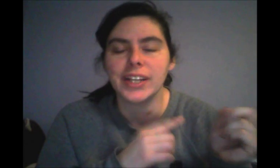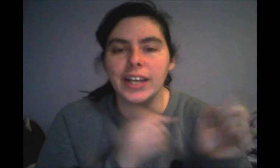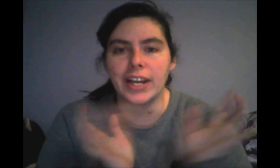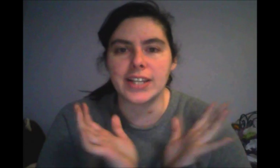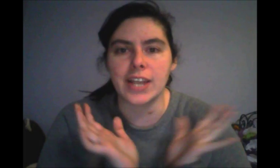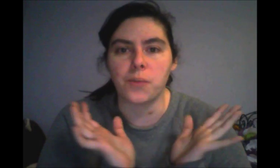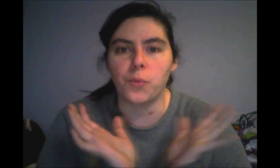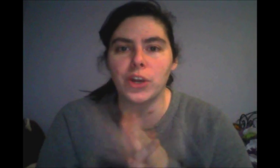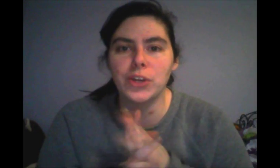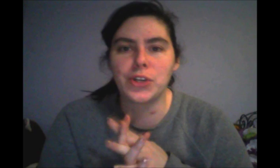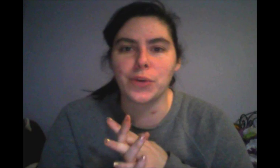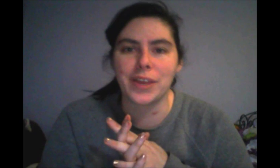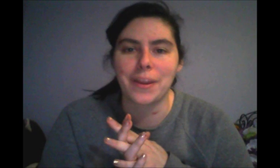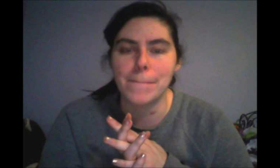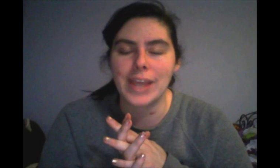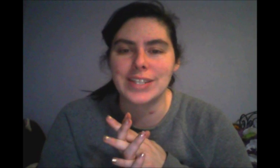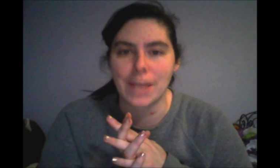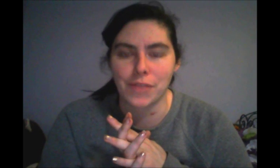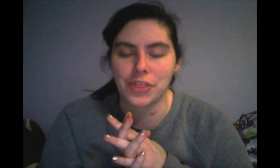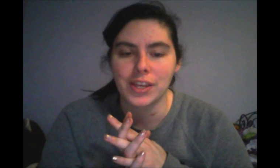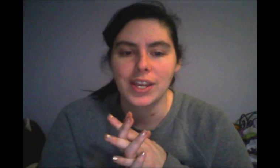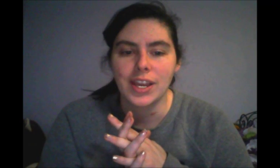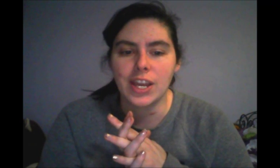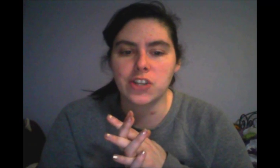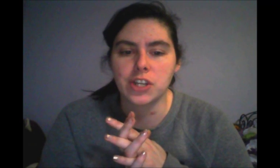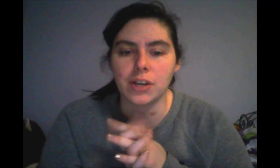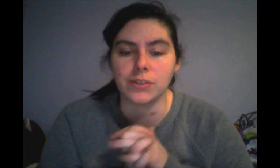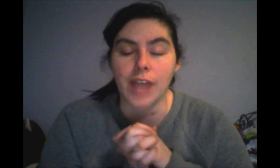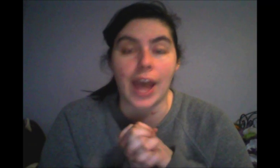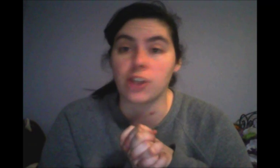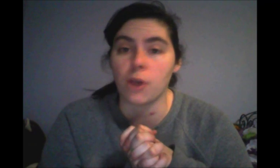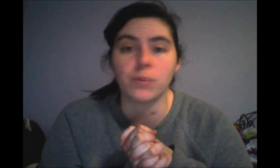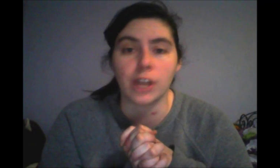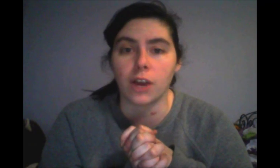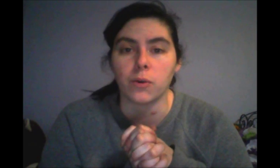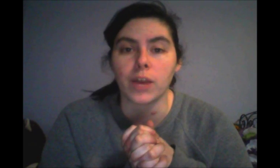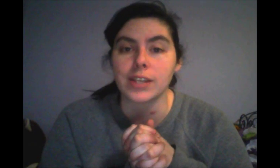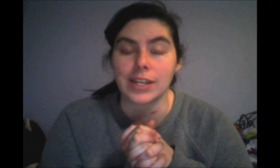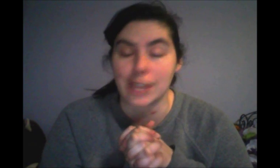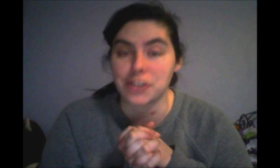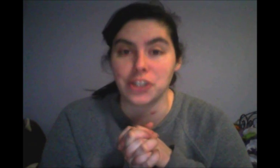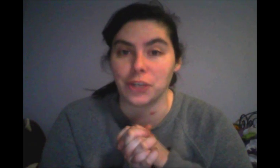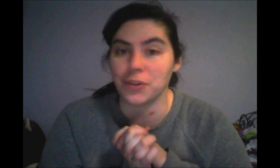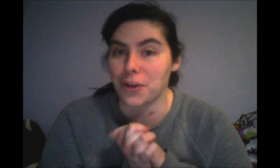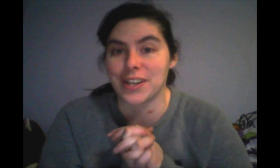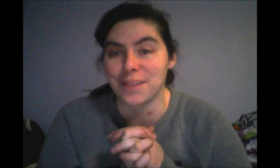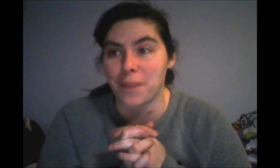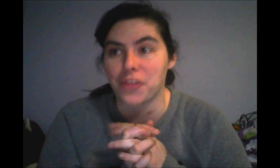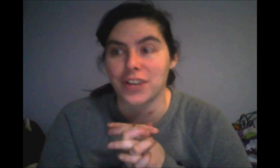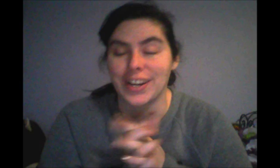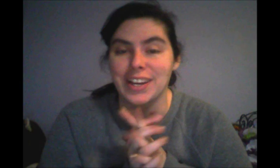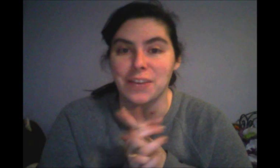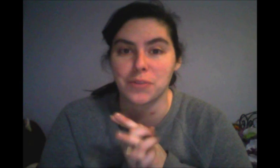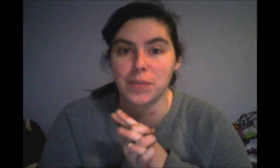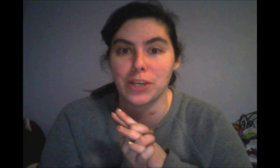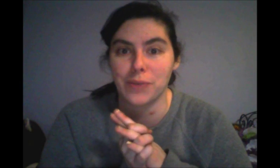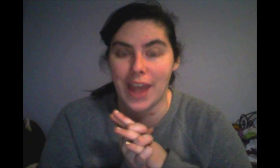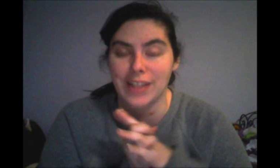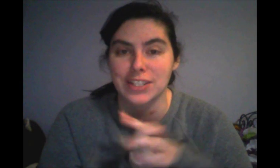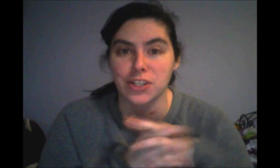And I said, what are you doing May 7th? And she goes, I don't know. I said, yes you do. You're going to Bethel, Connecticut with me, you and Alex, to go